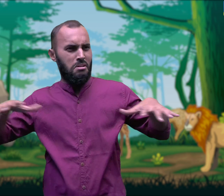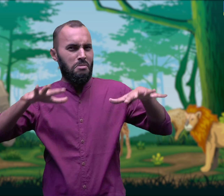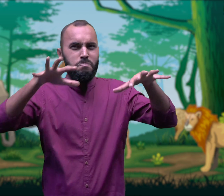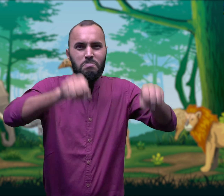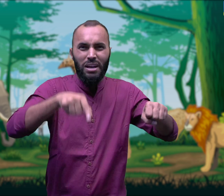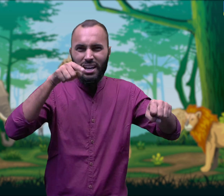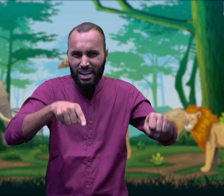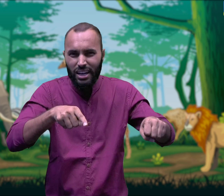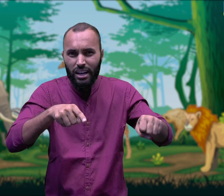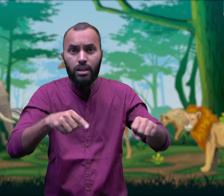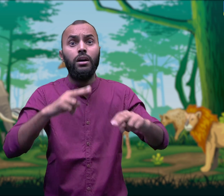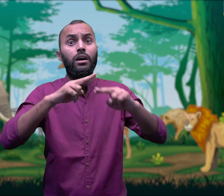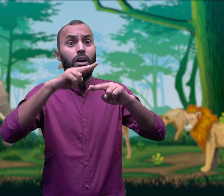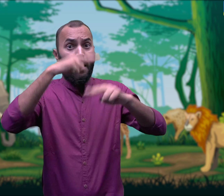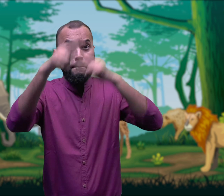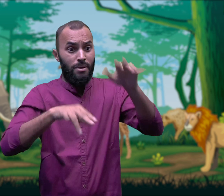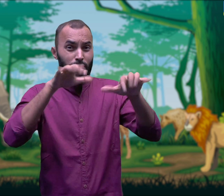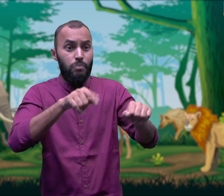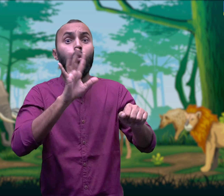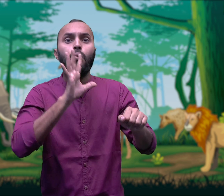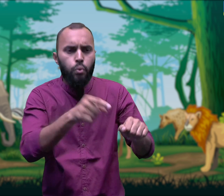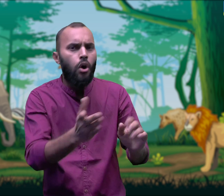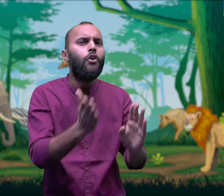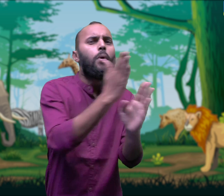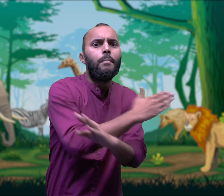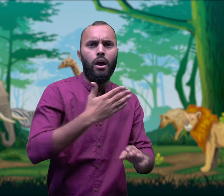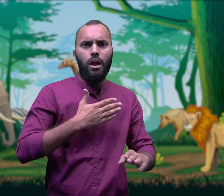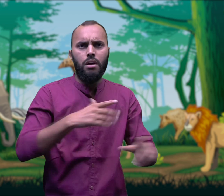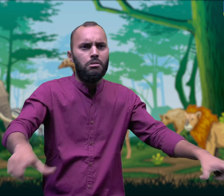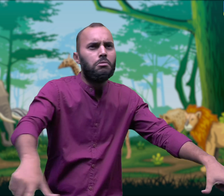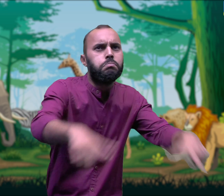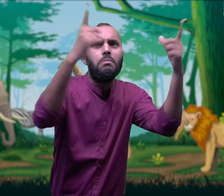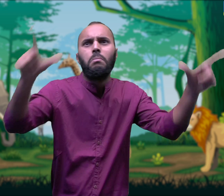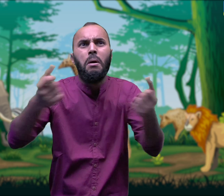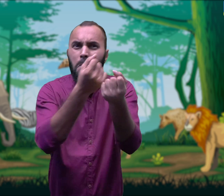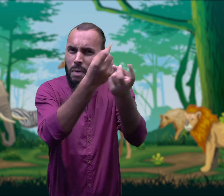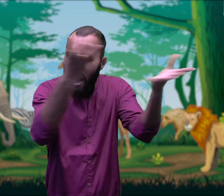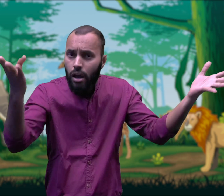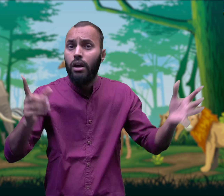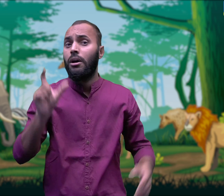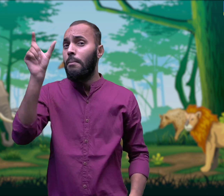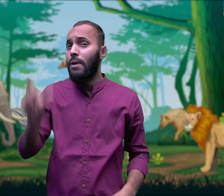Industrialization Forests are cleared to acquire land for industries.